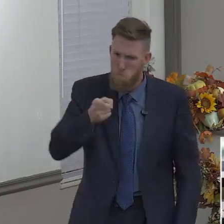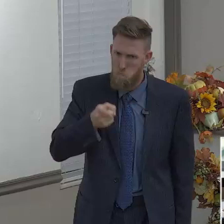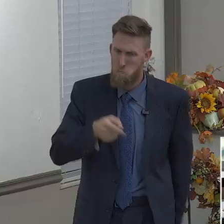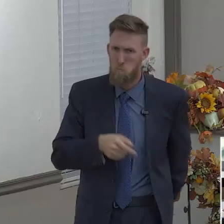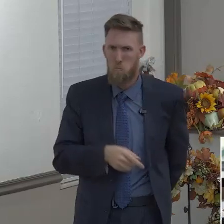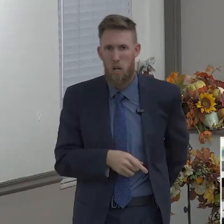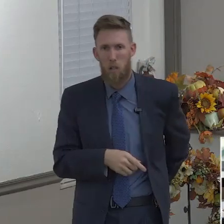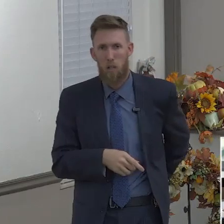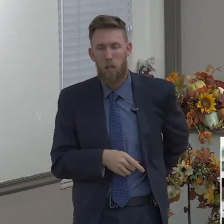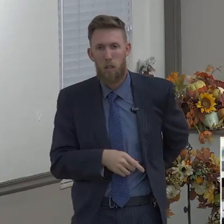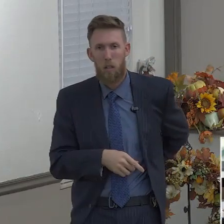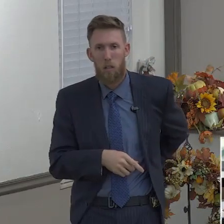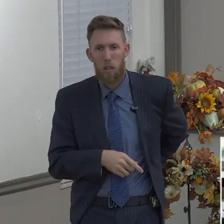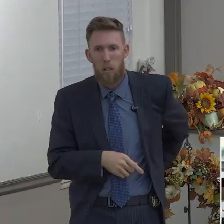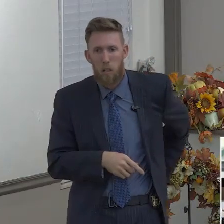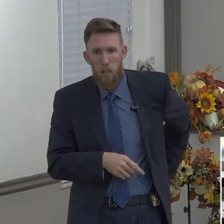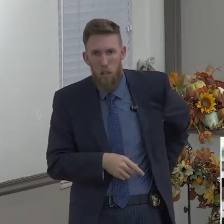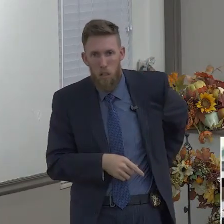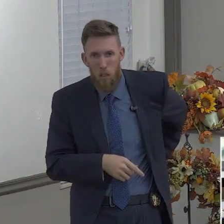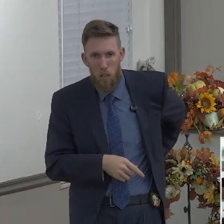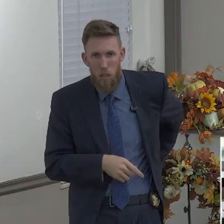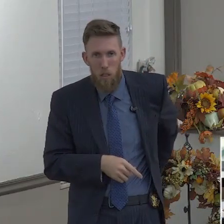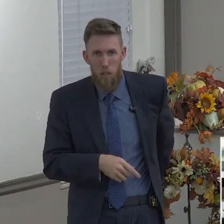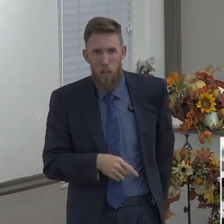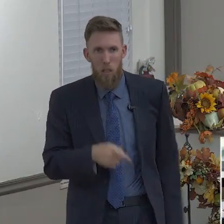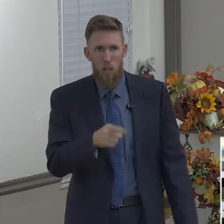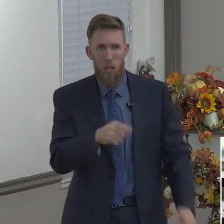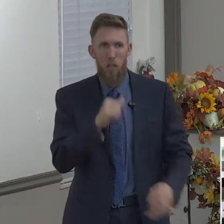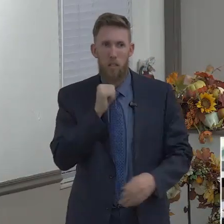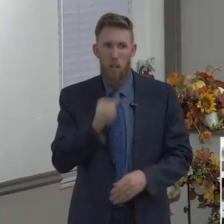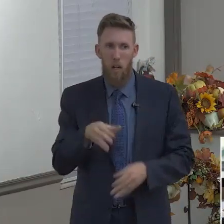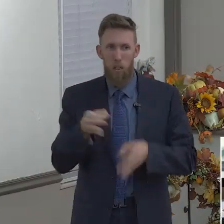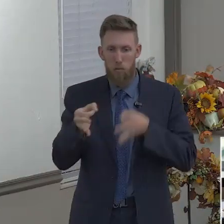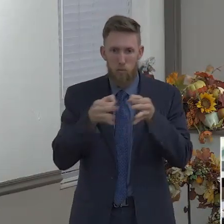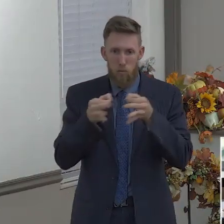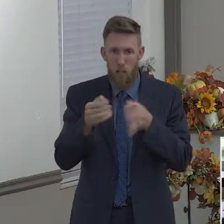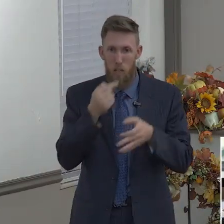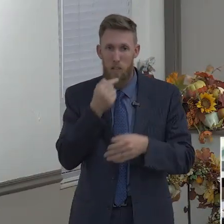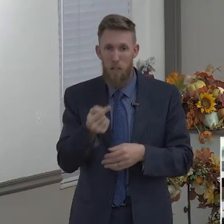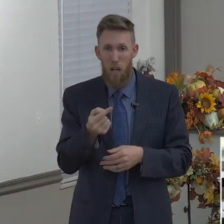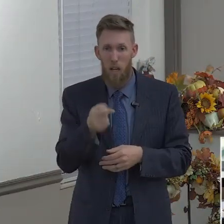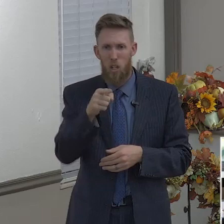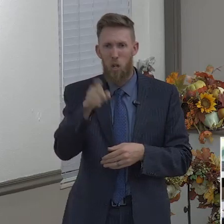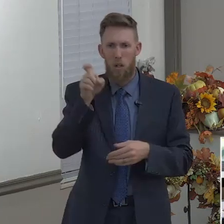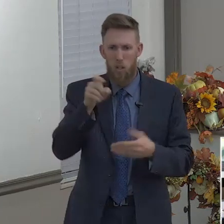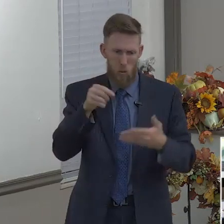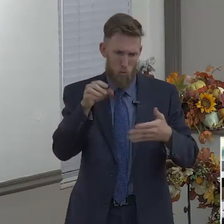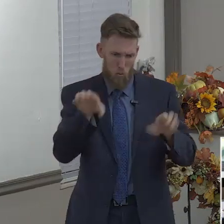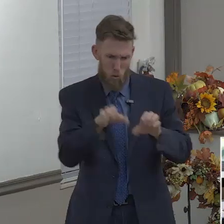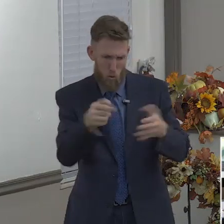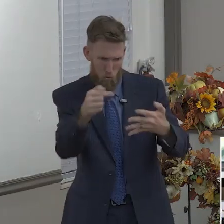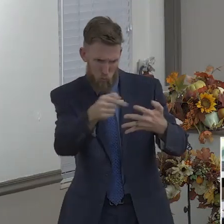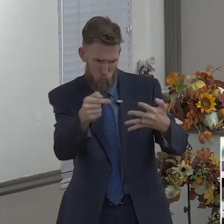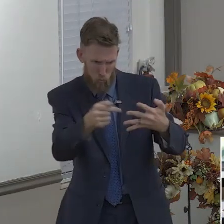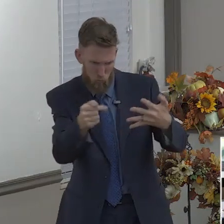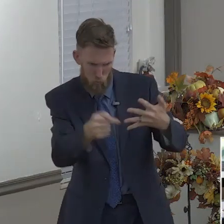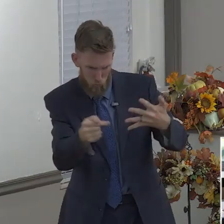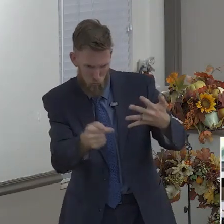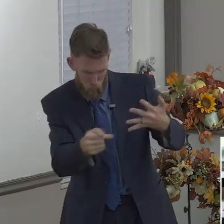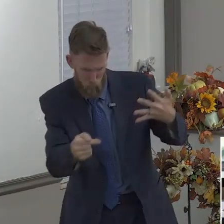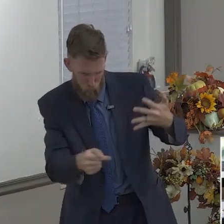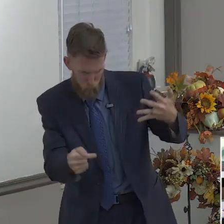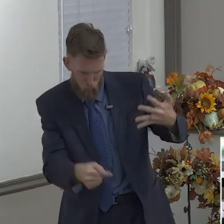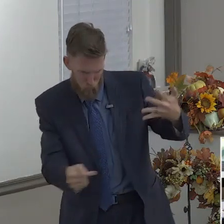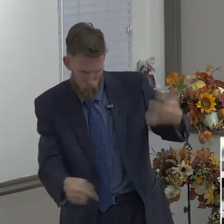oh, okay, you need to color your house. You need to paint your car red. And you need to paint your house purple. you, pastor,